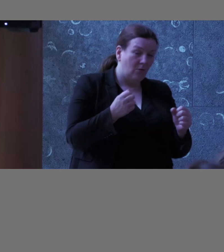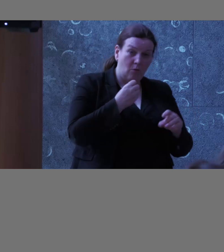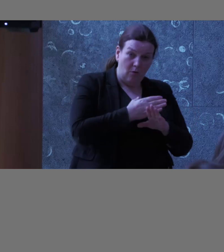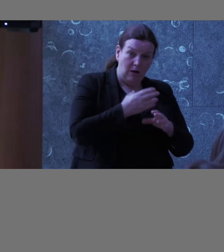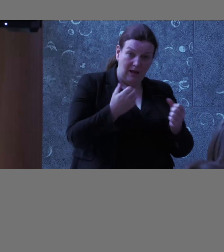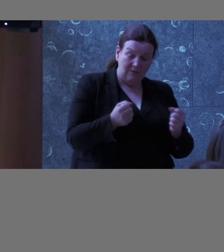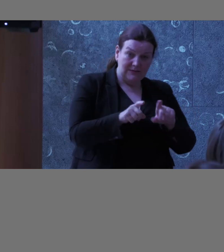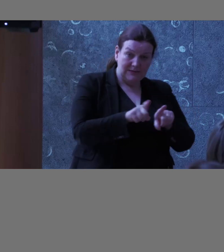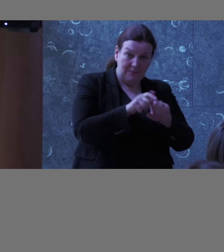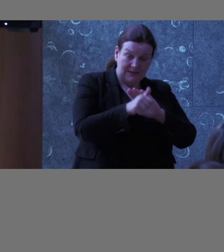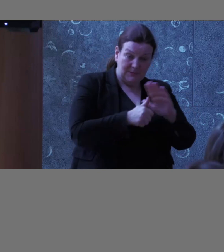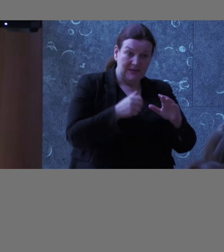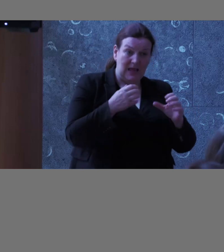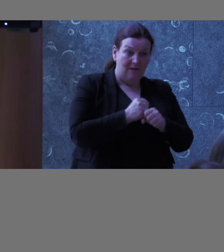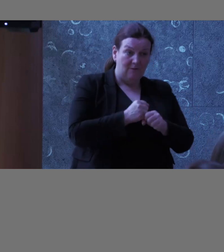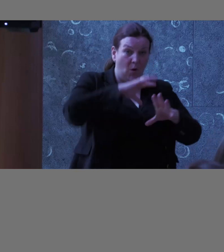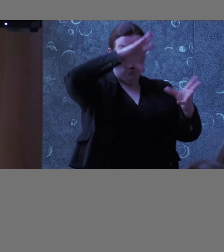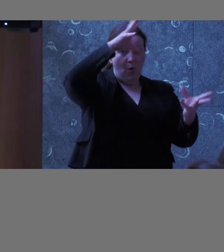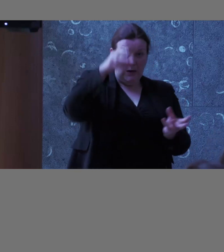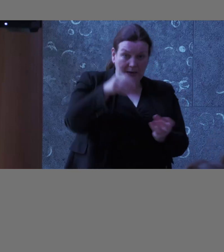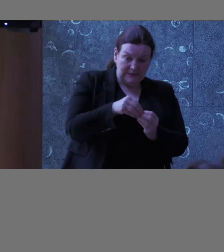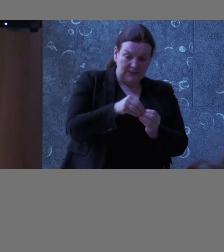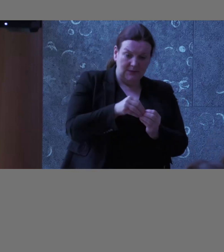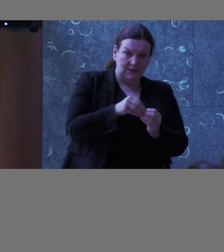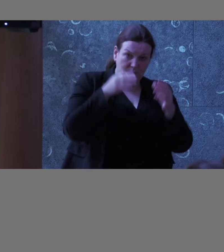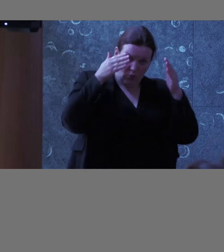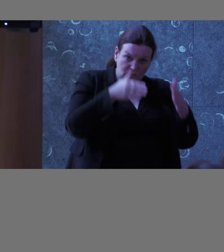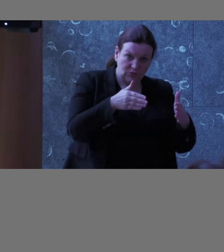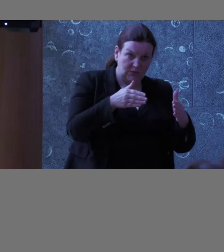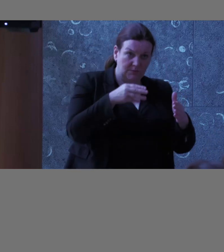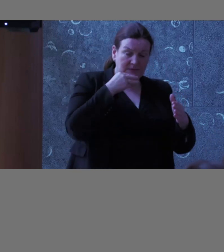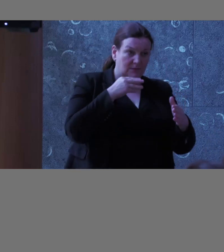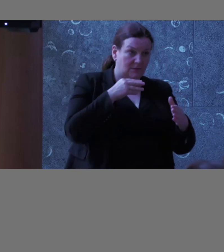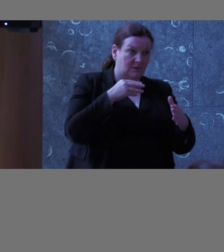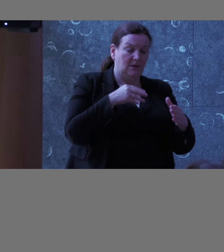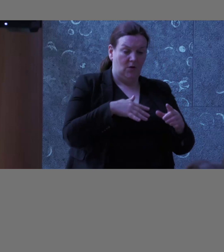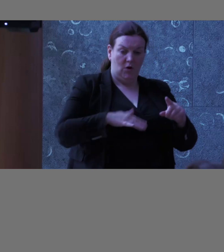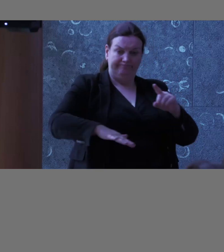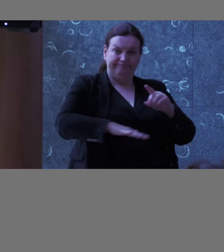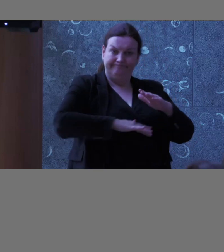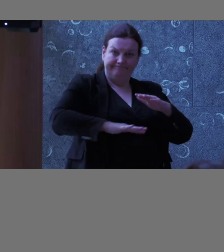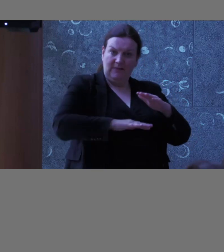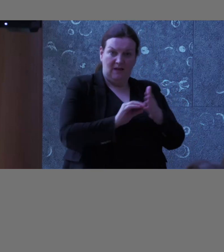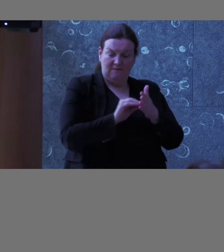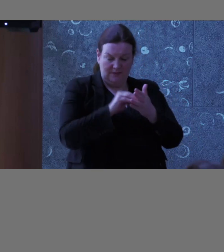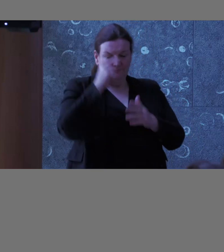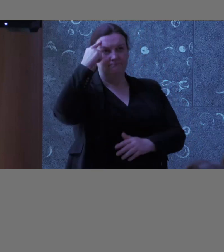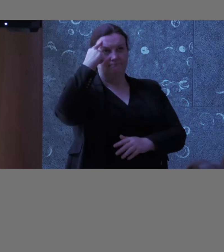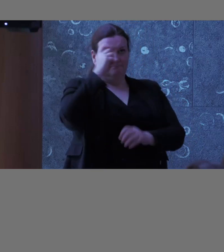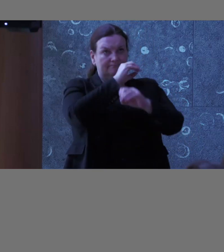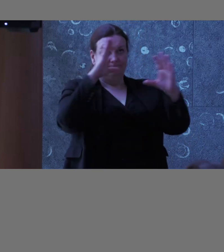the experience of having this holistic approach within your organizations that basically that underlines certain accessibility